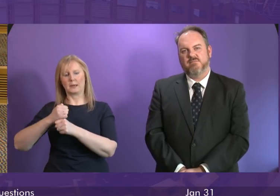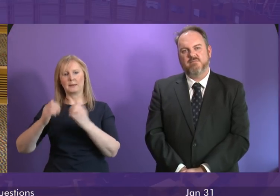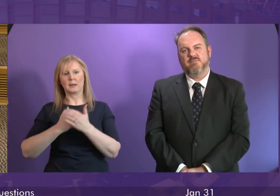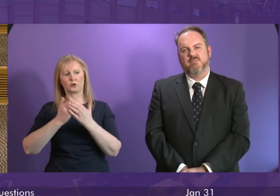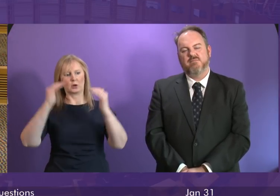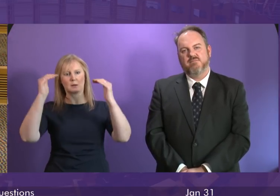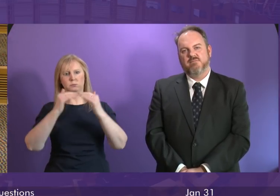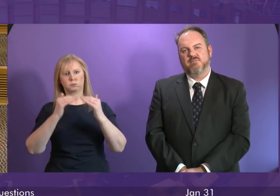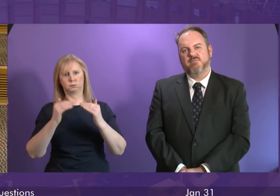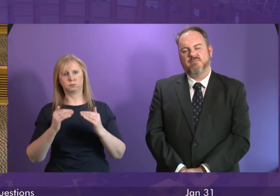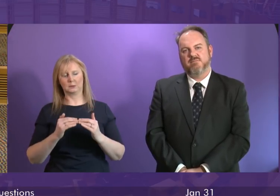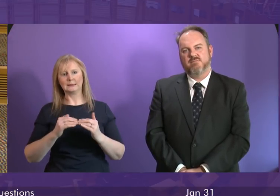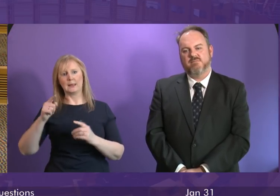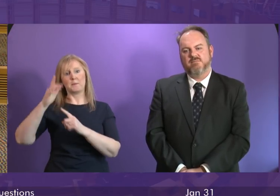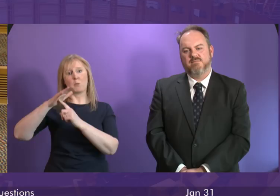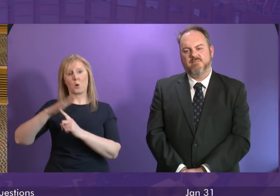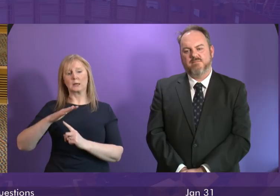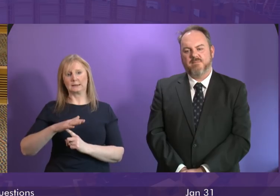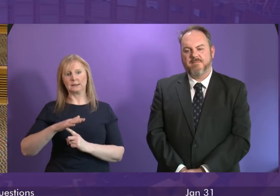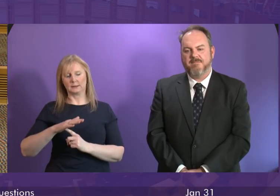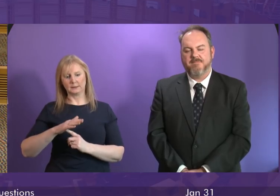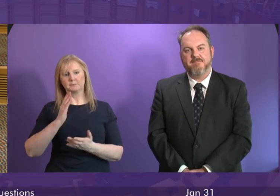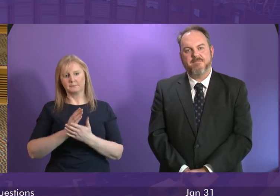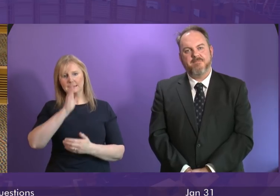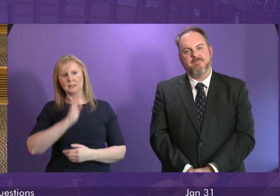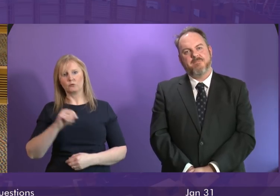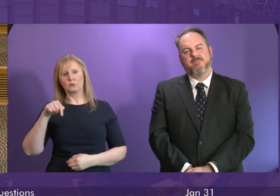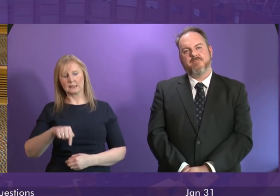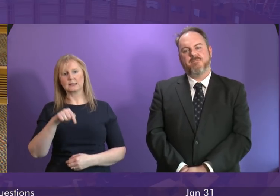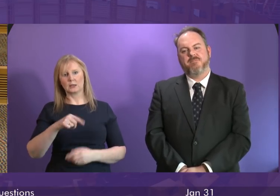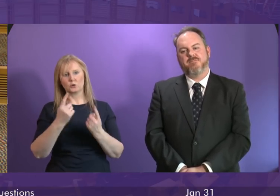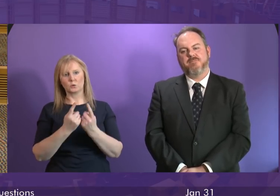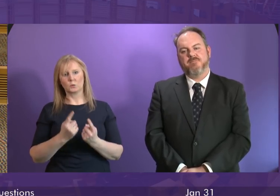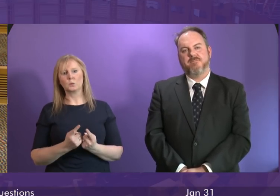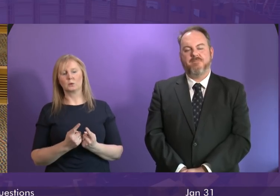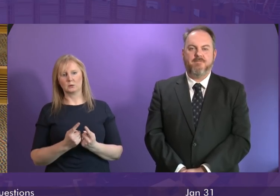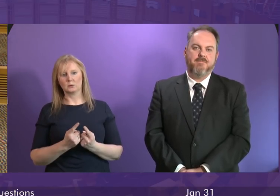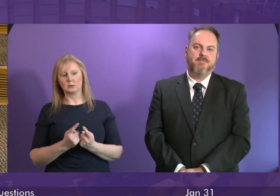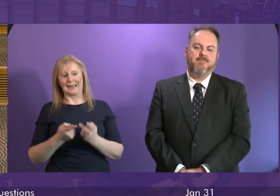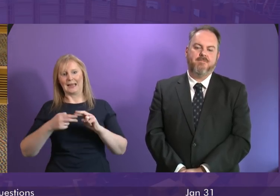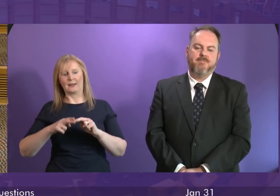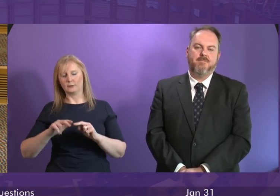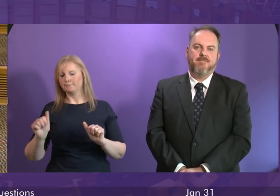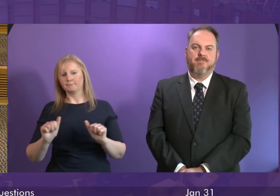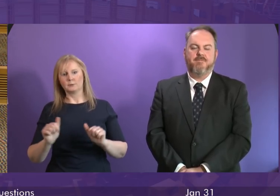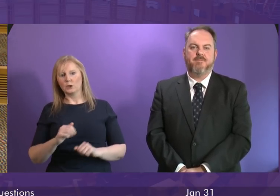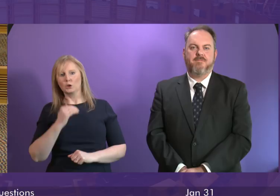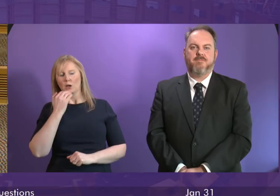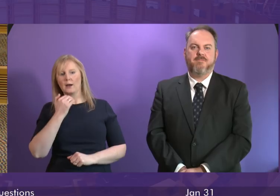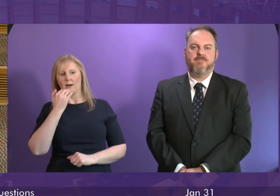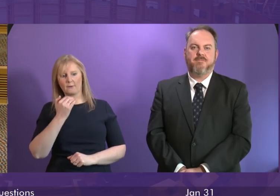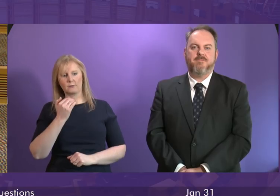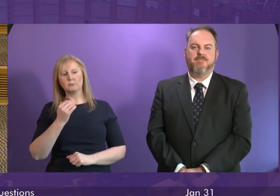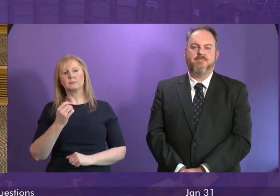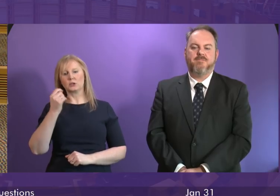with that that's an important indication of how seriously we take these issues and where we fall short as all governments will from